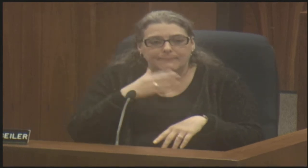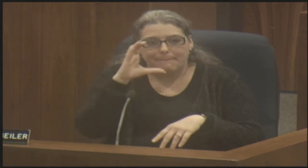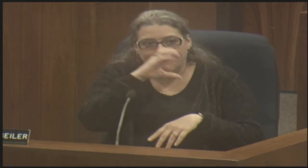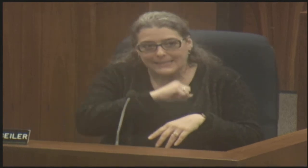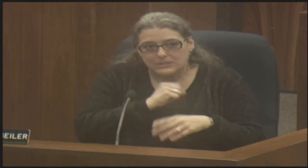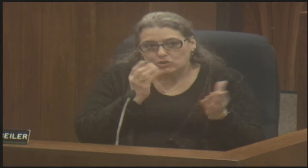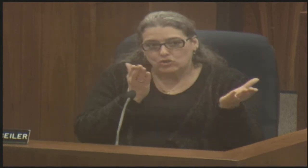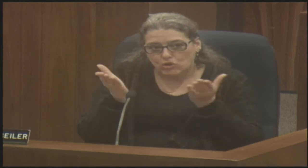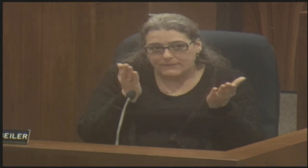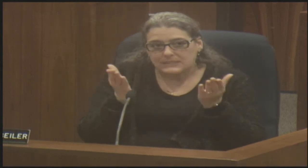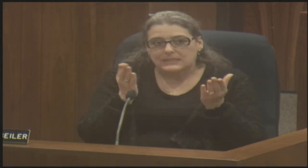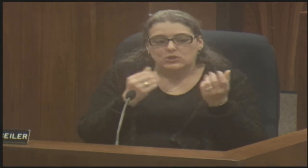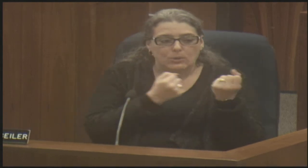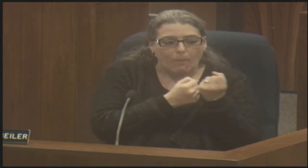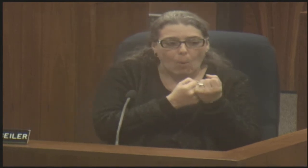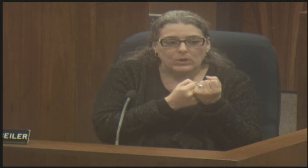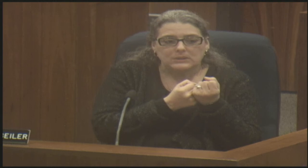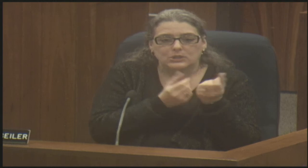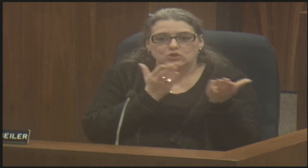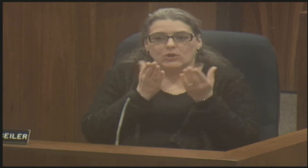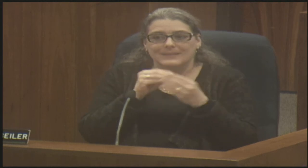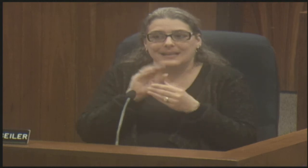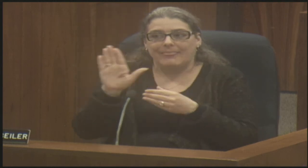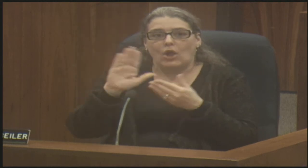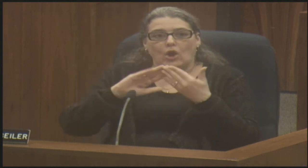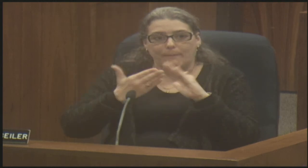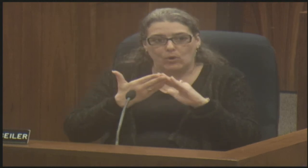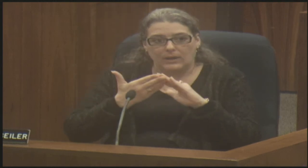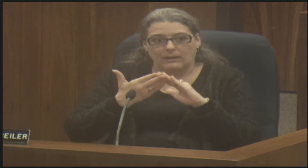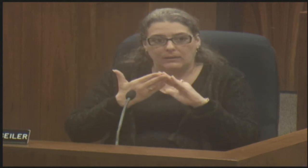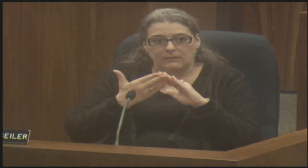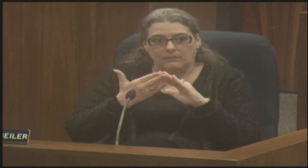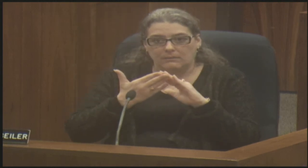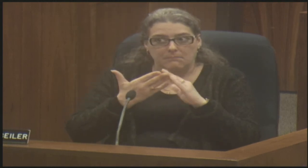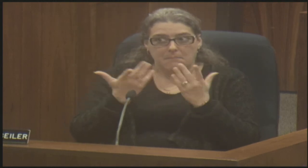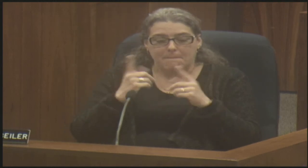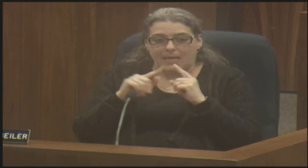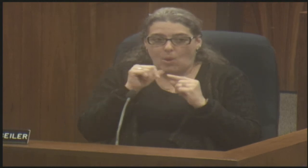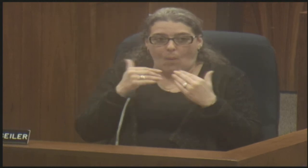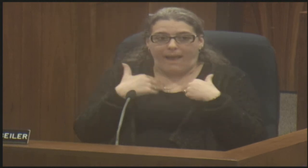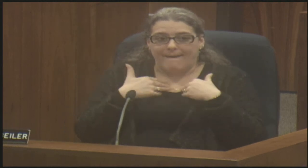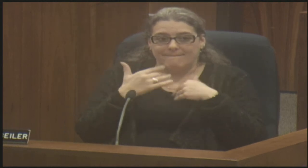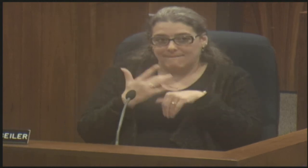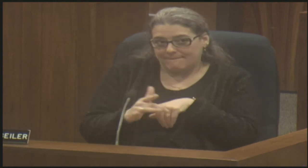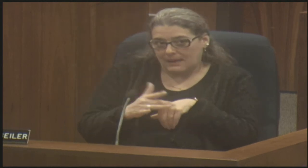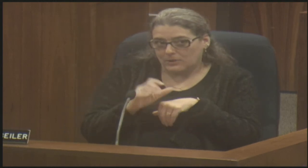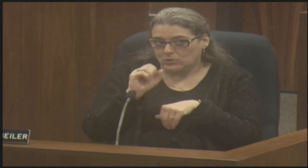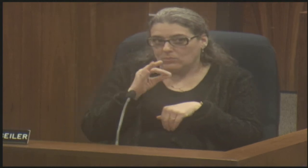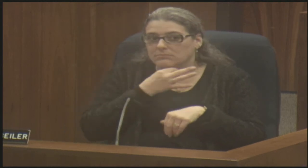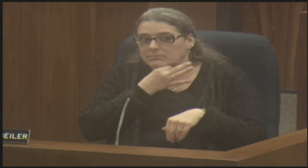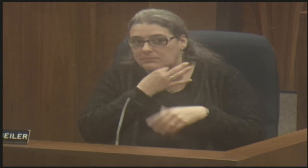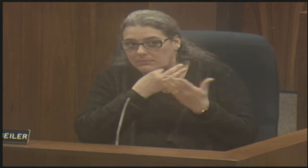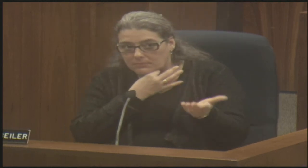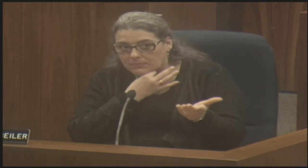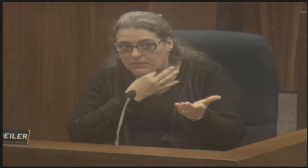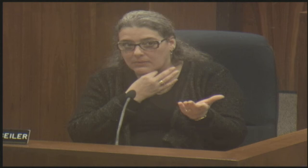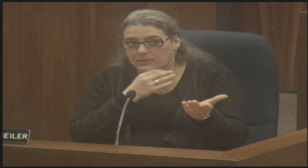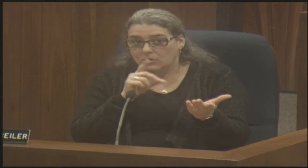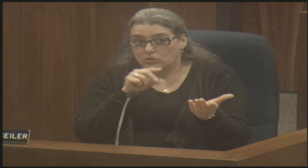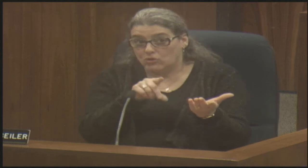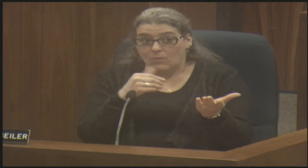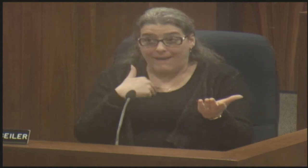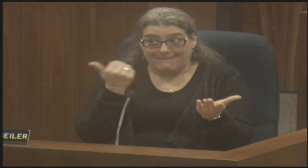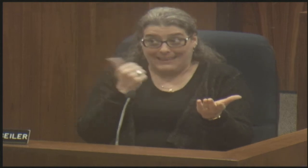and supports to be successful in their community of choice don't have them available. So I wondered if you had a, an